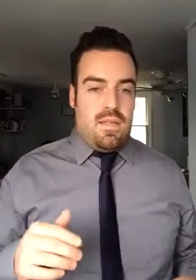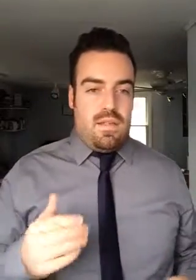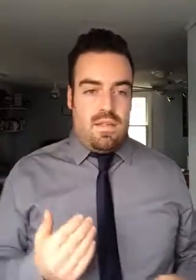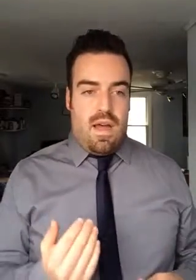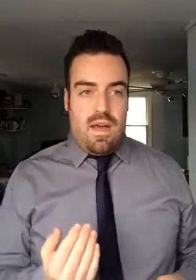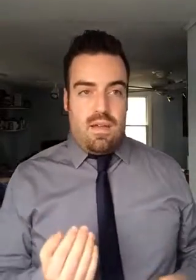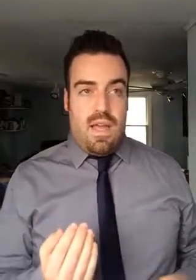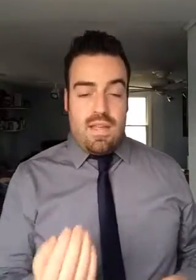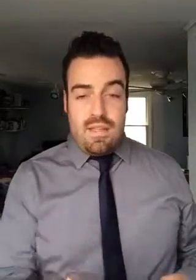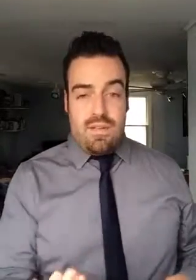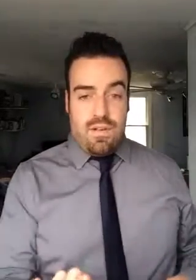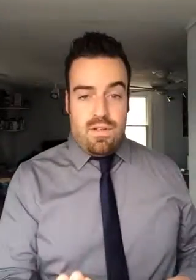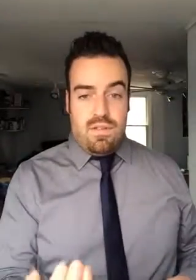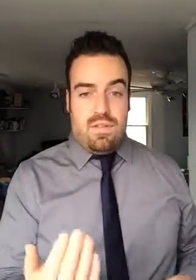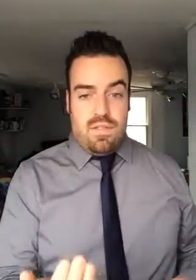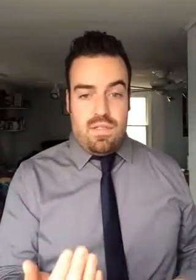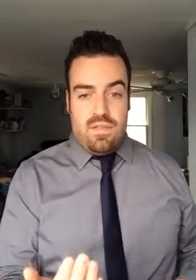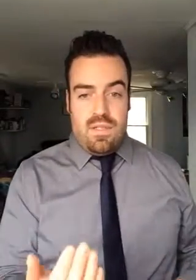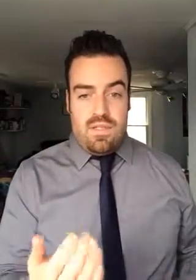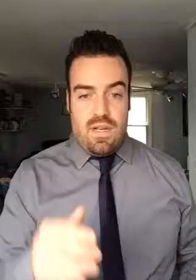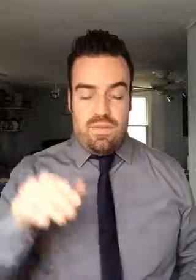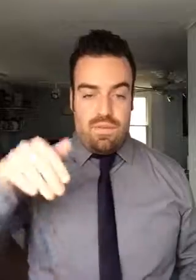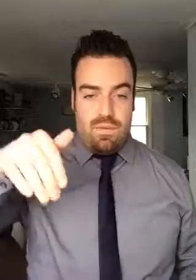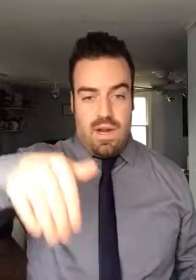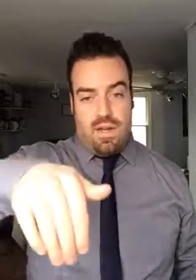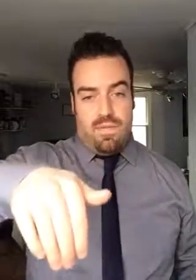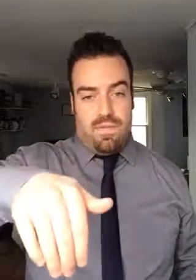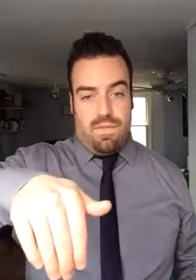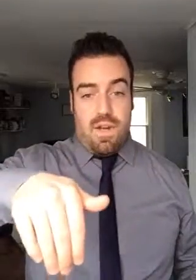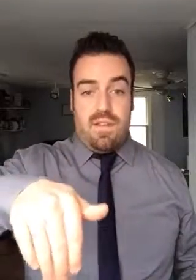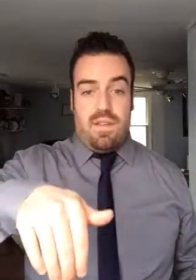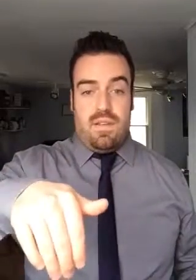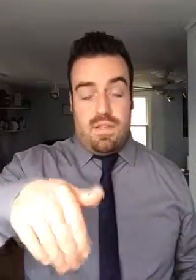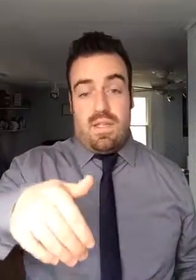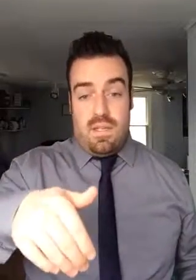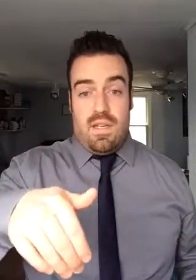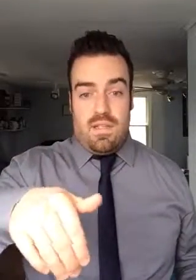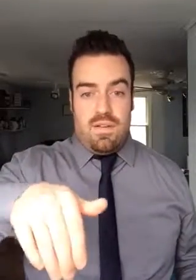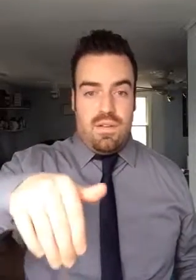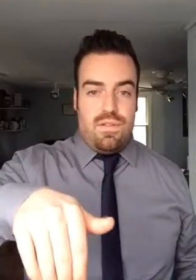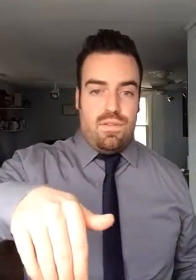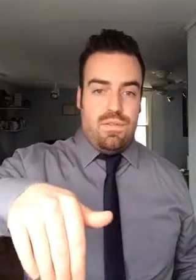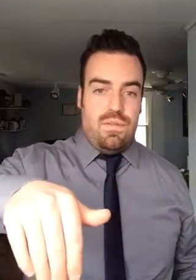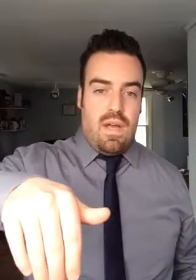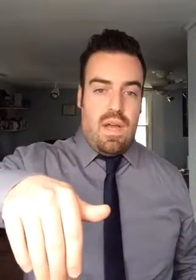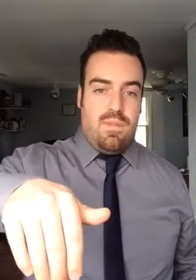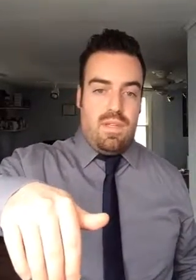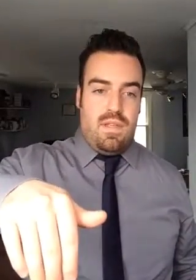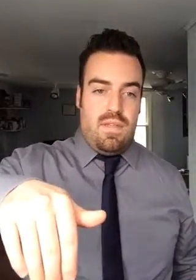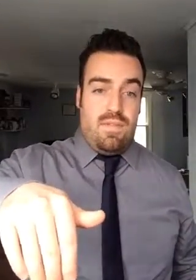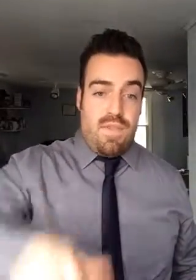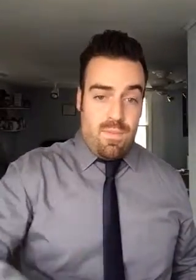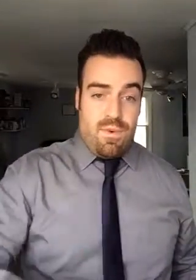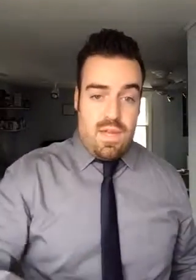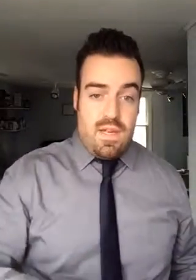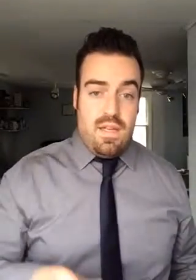anterior to the knee joint itself. So right in front, anterior to the femoral head